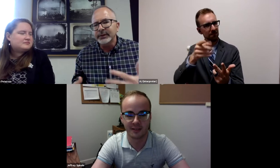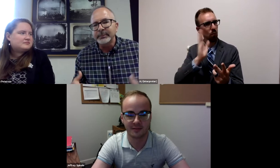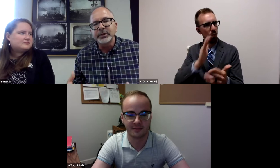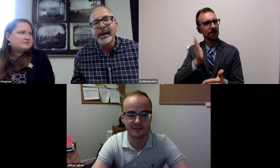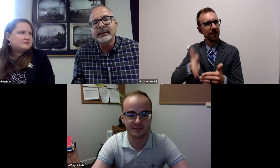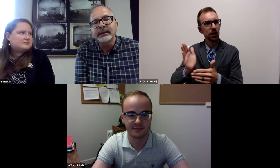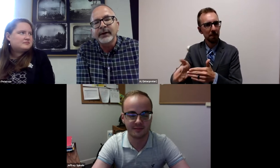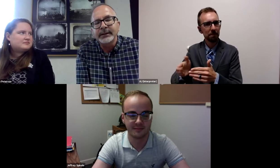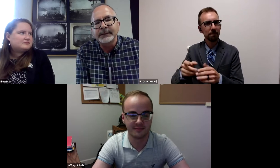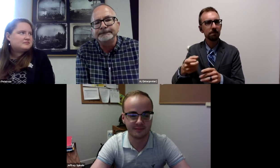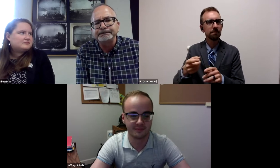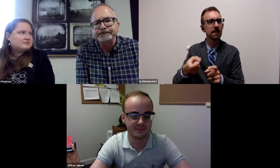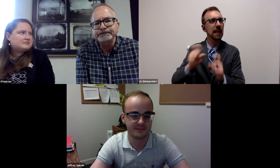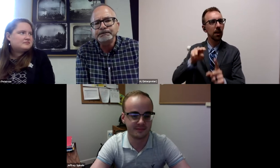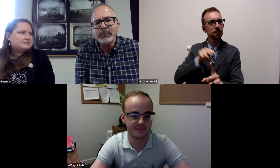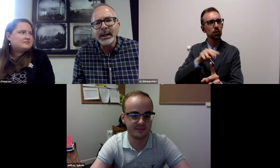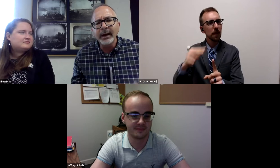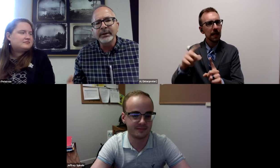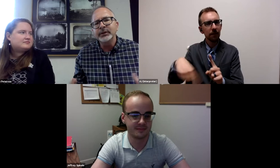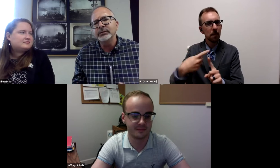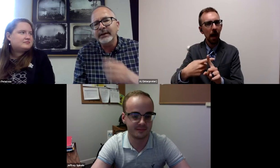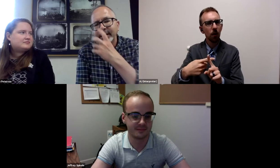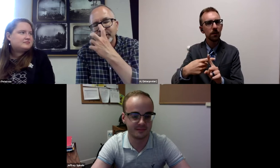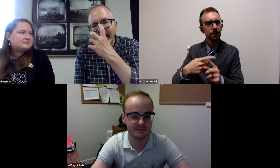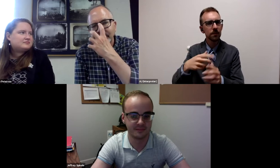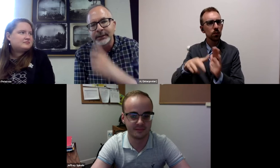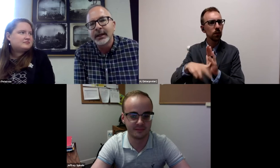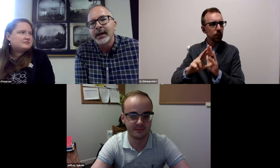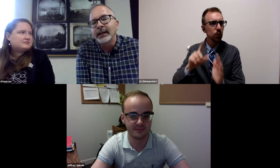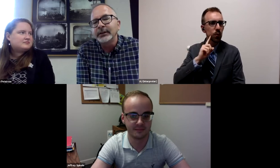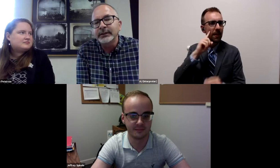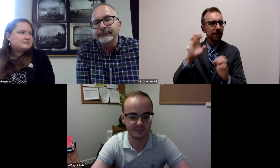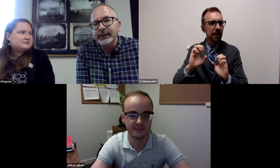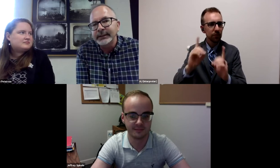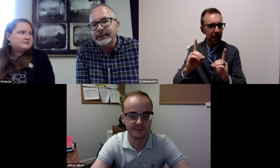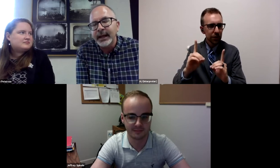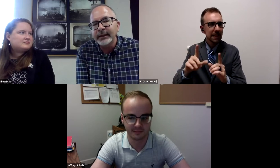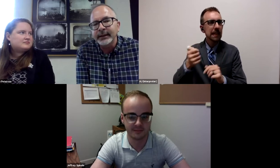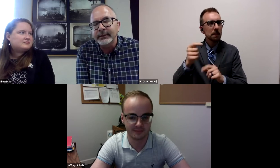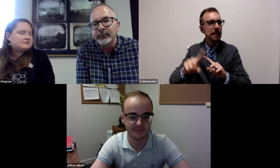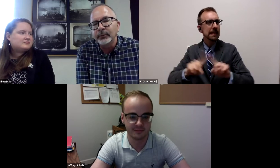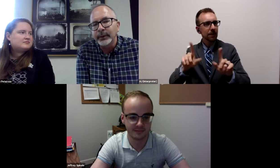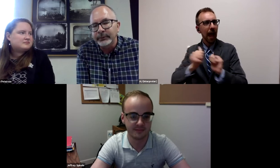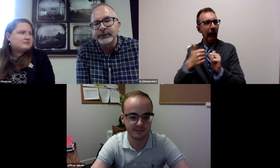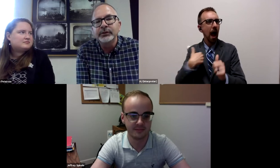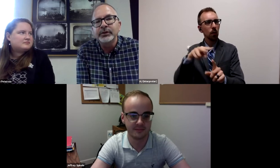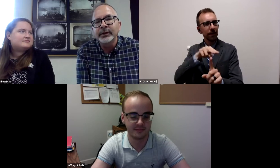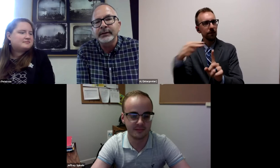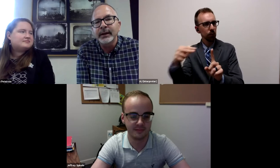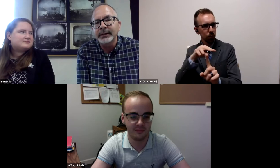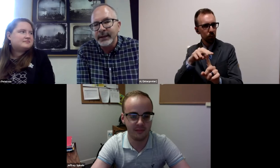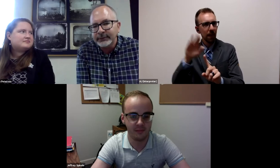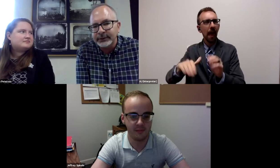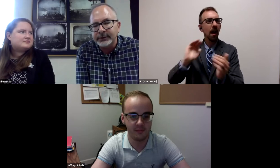kind of give us a perspective on how we view deaf education a little differently today than it was viewed